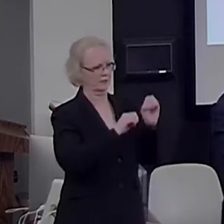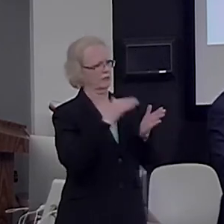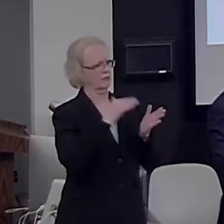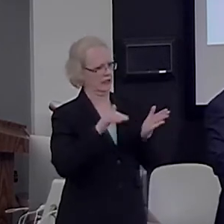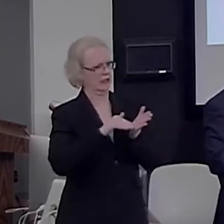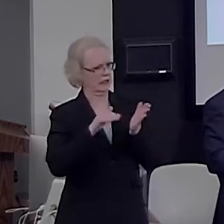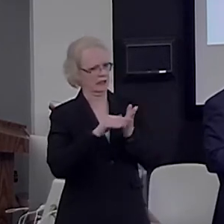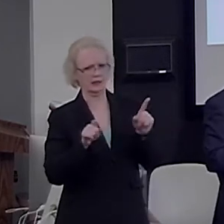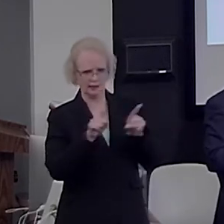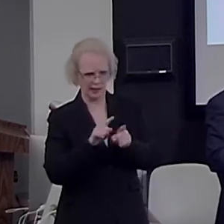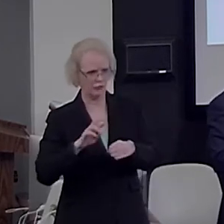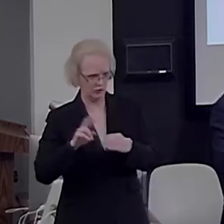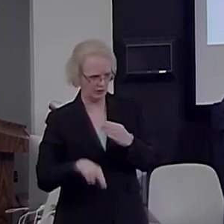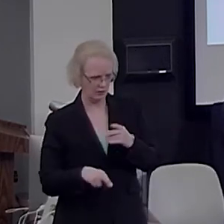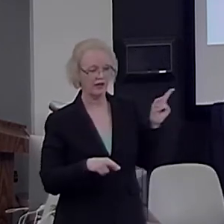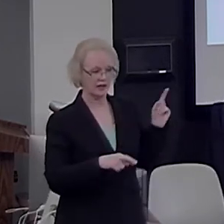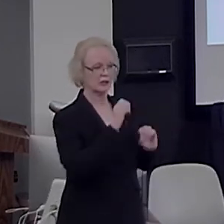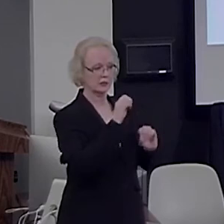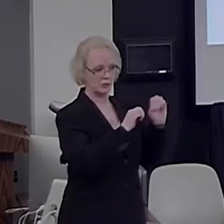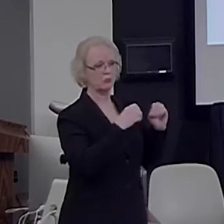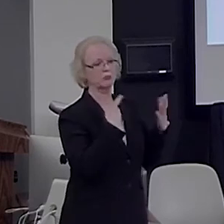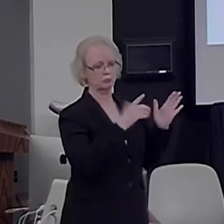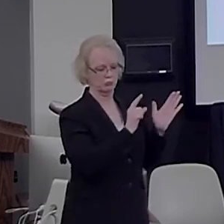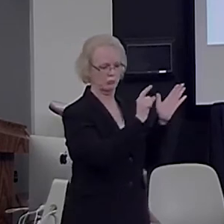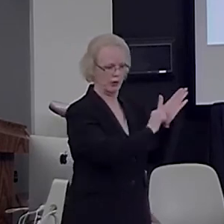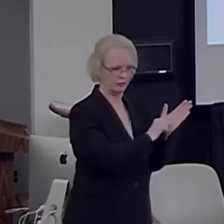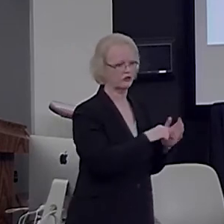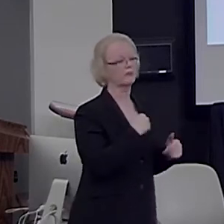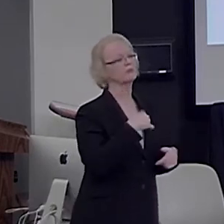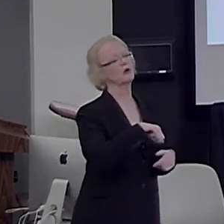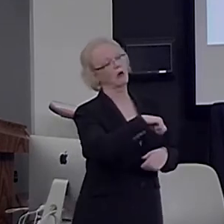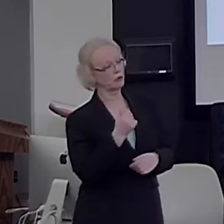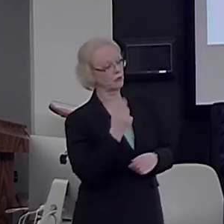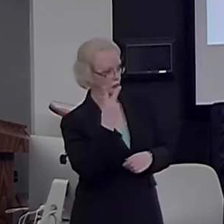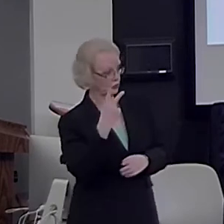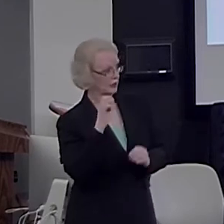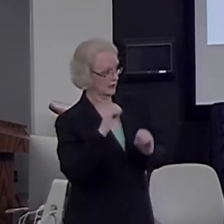and which we have published already. These are two more experiments now.